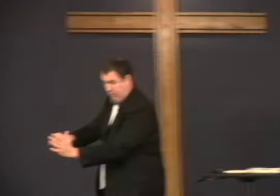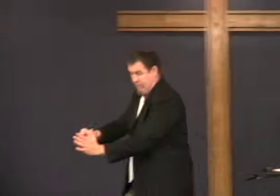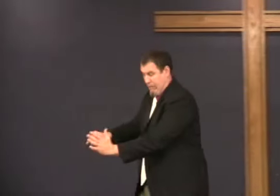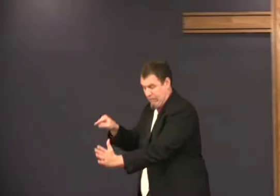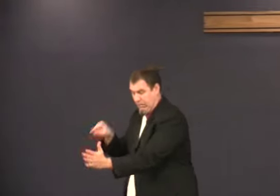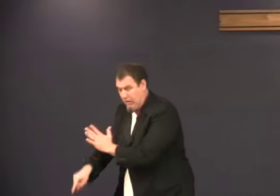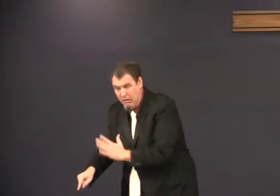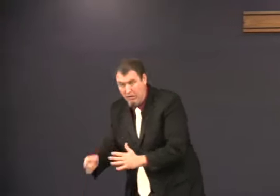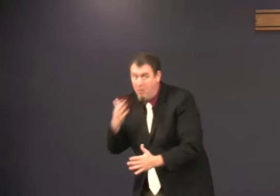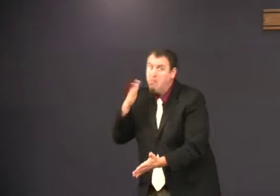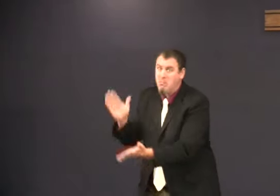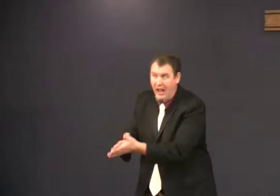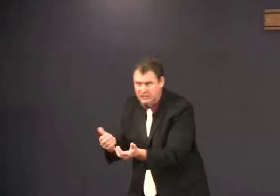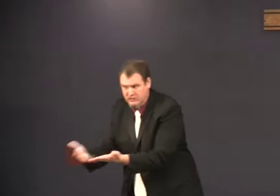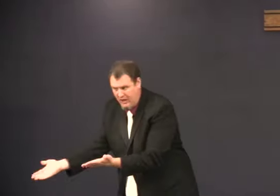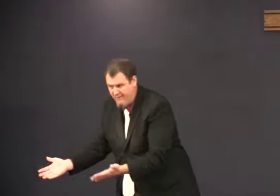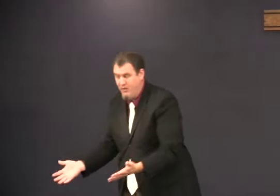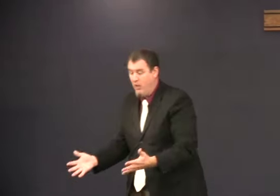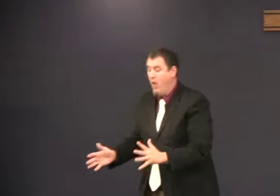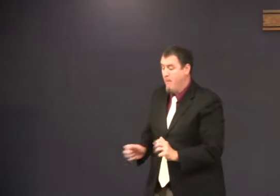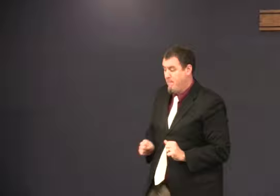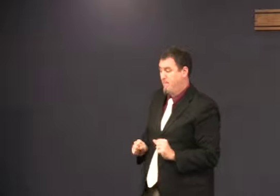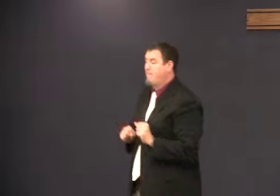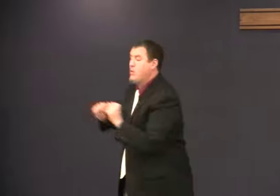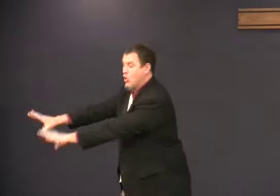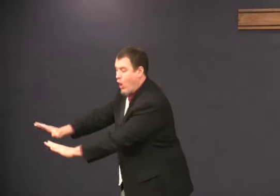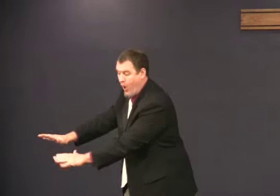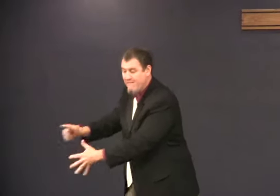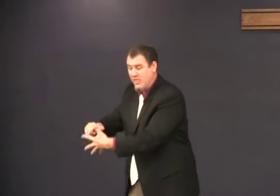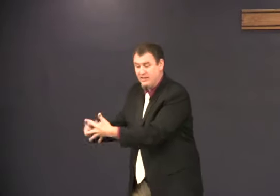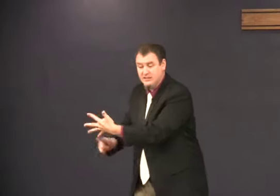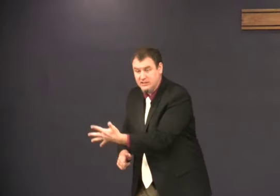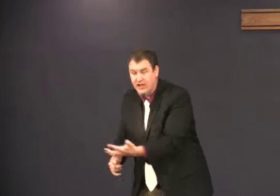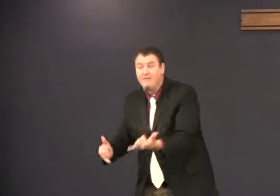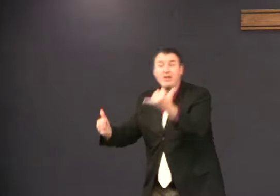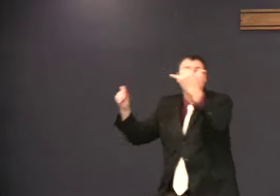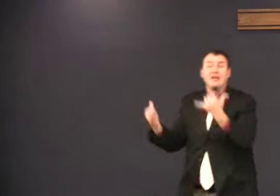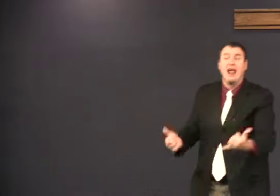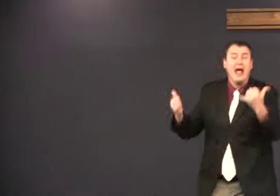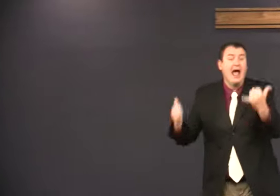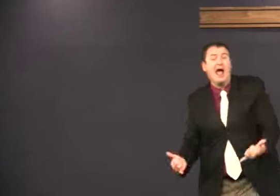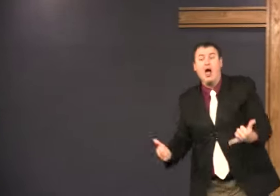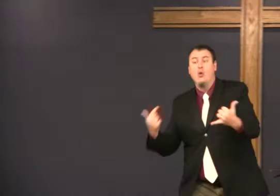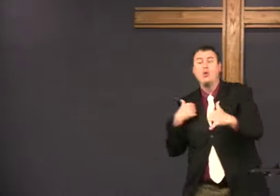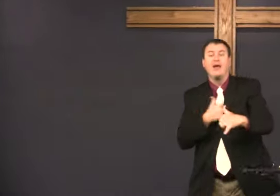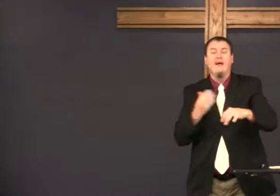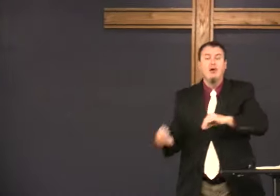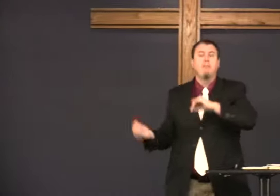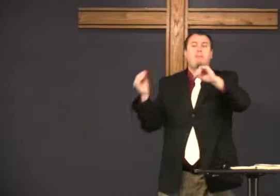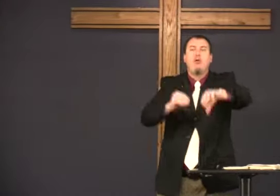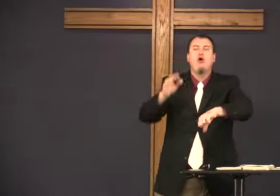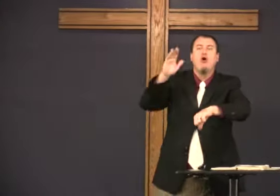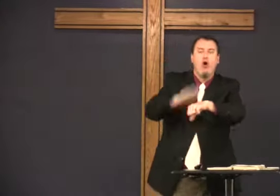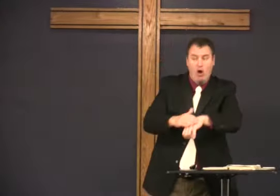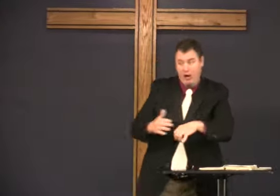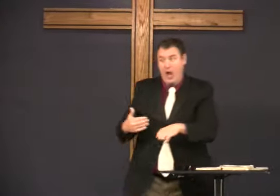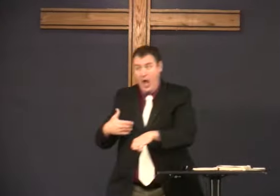more to find bad things. Putting off bad things. Now, we're going to talk about putting